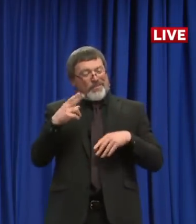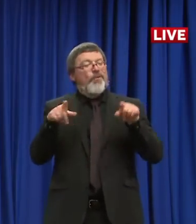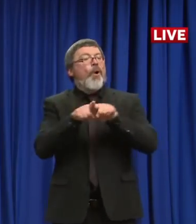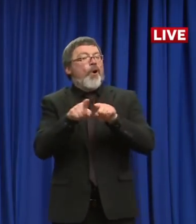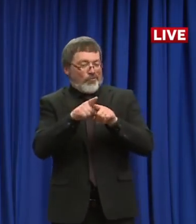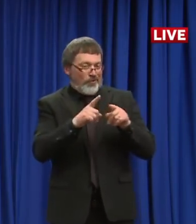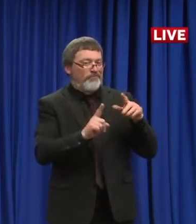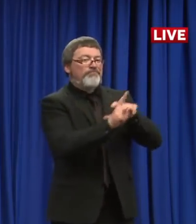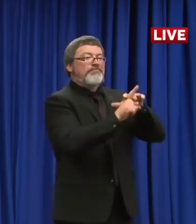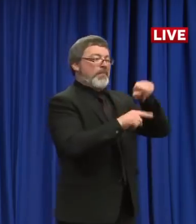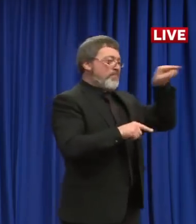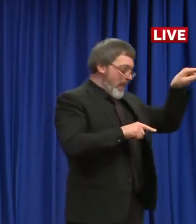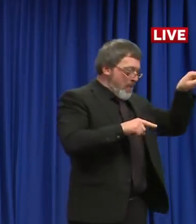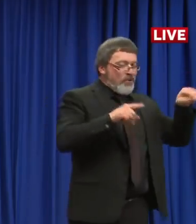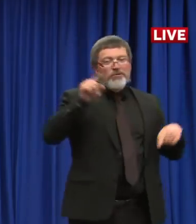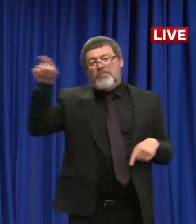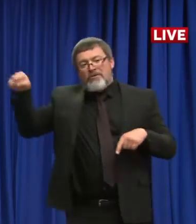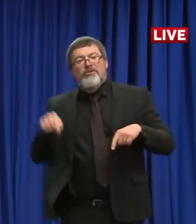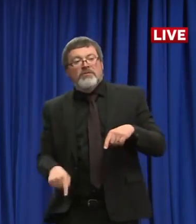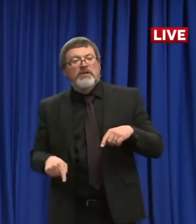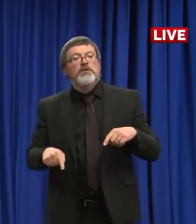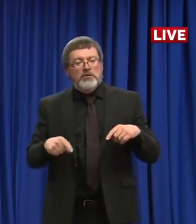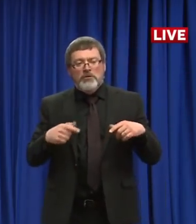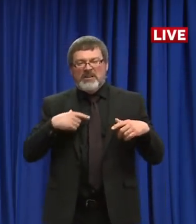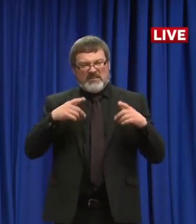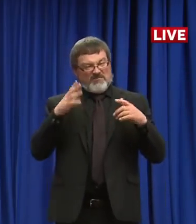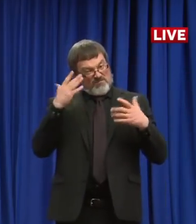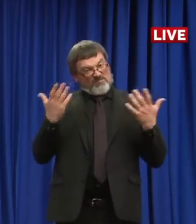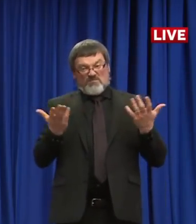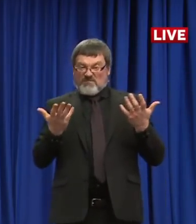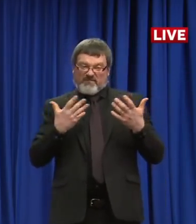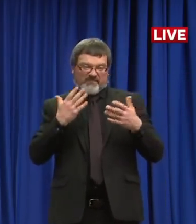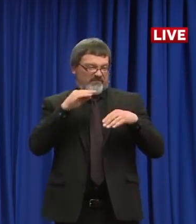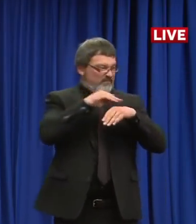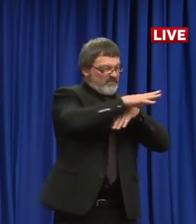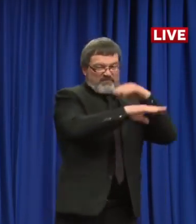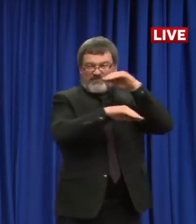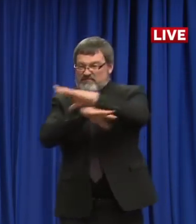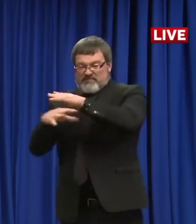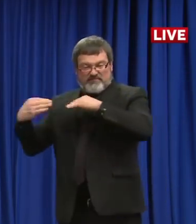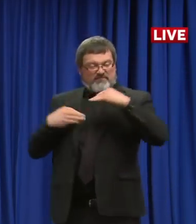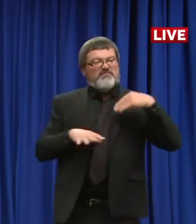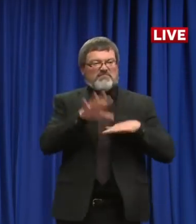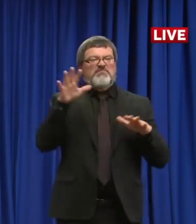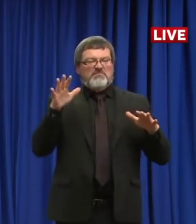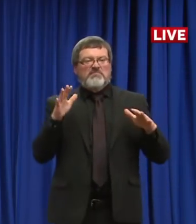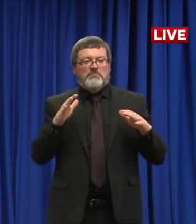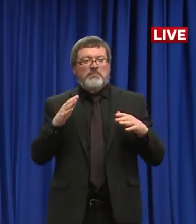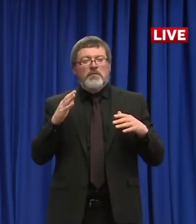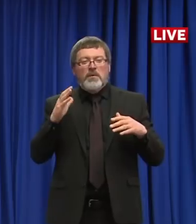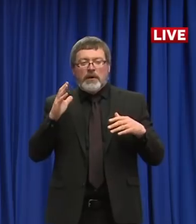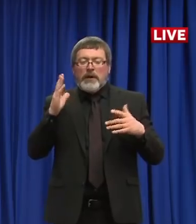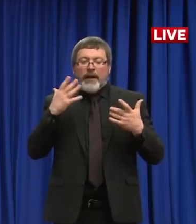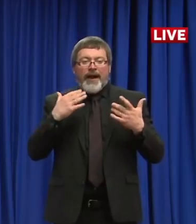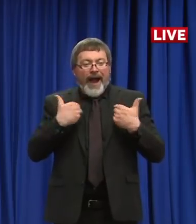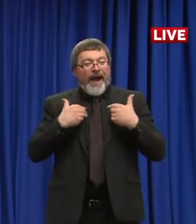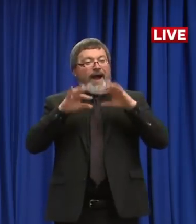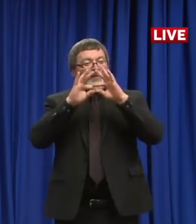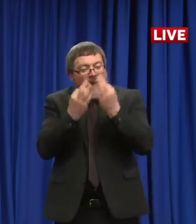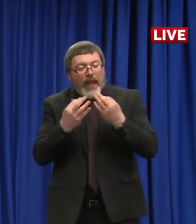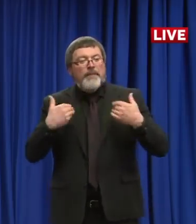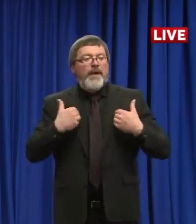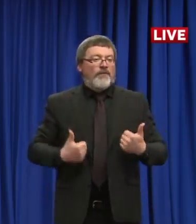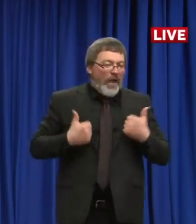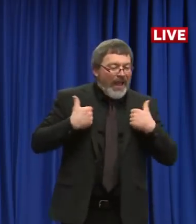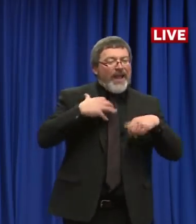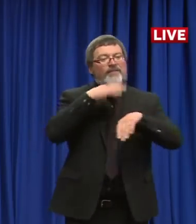on our citizens in New Hampshire, given our workforce connectivity, our communities, our families, our neighbors. There's all a lot of connectivity across our borders and we have to